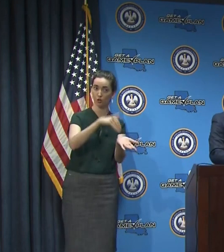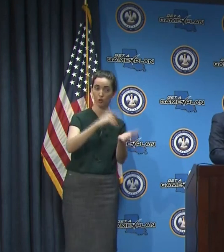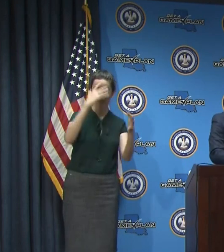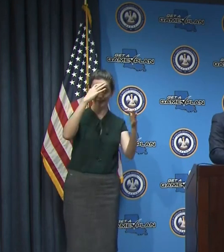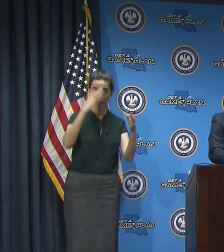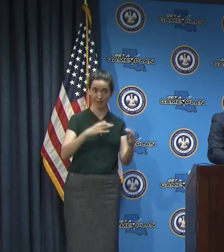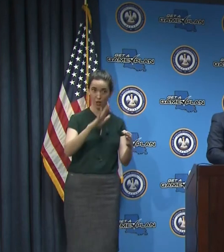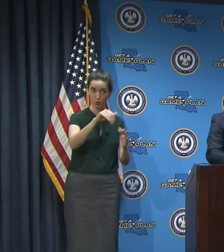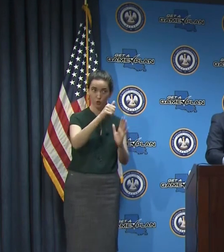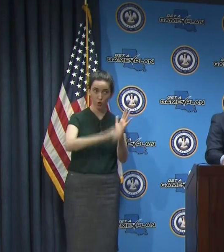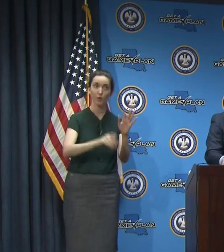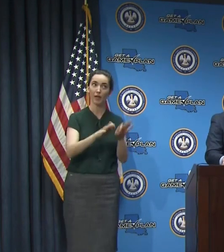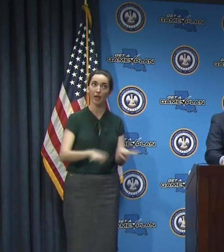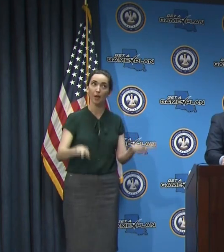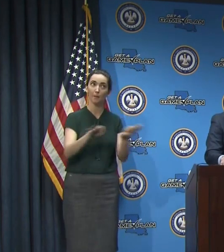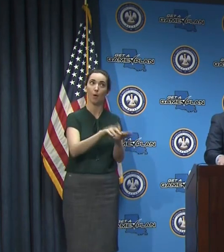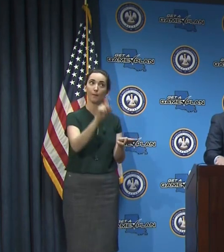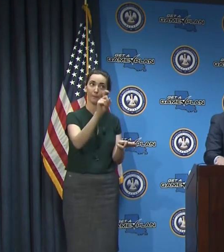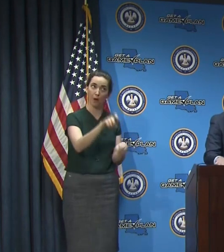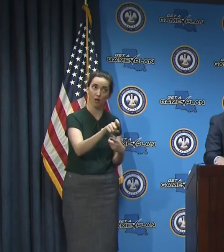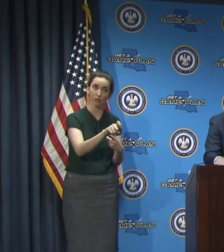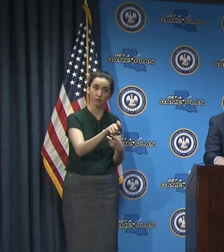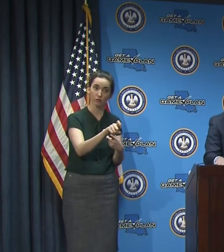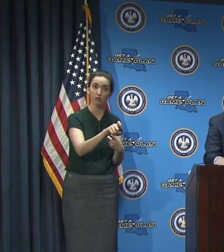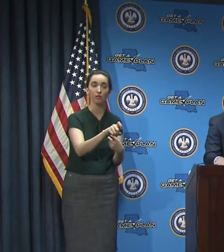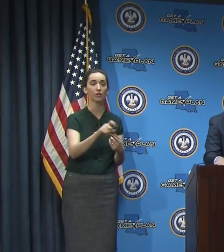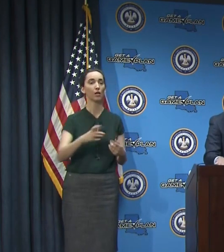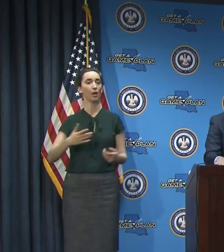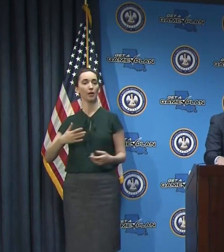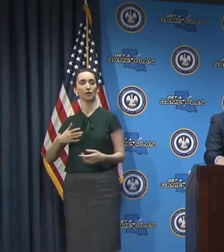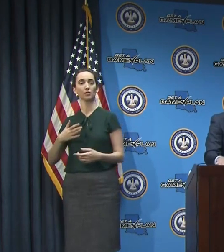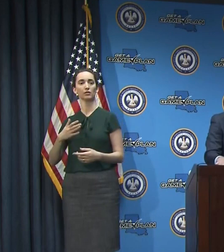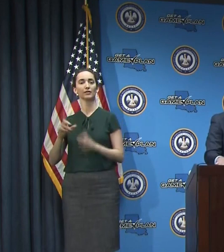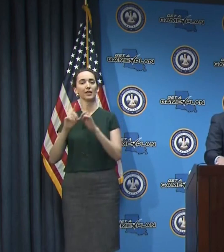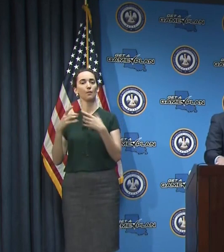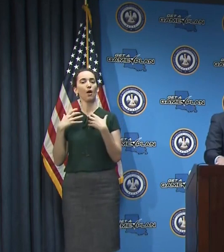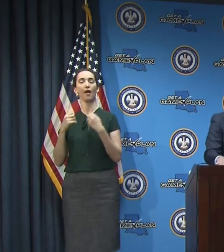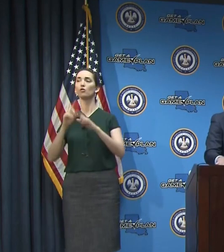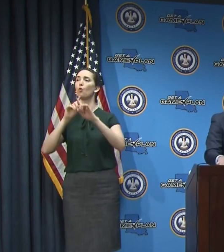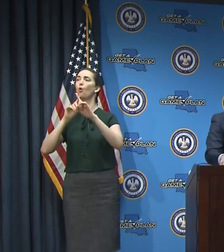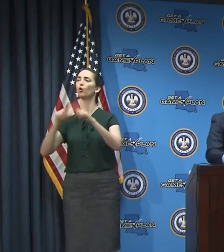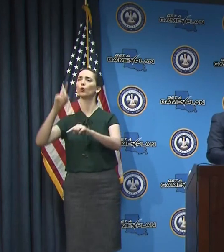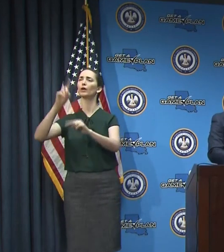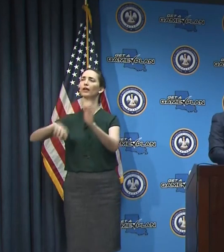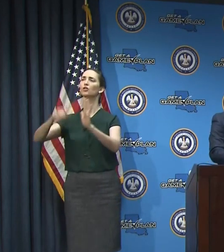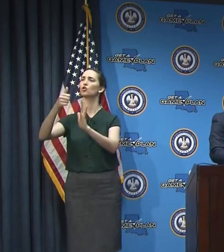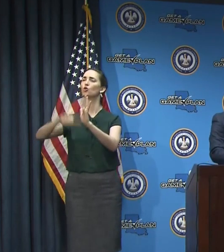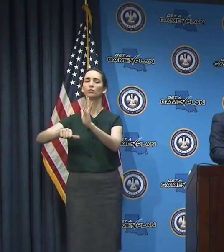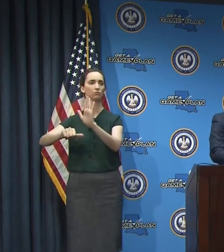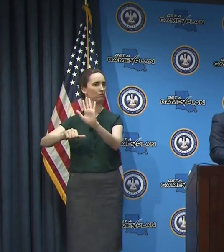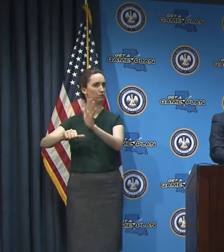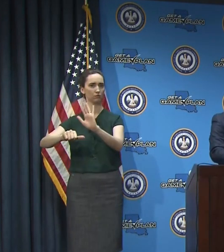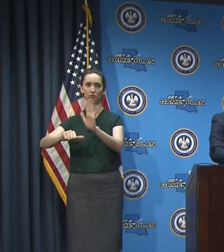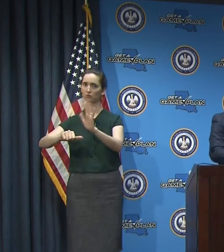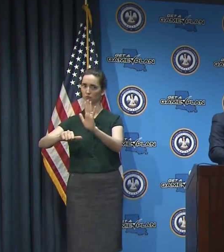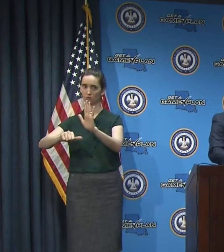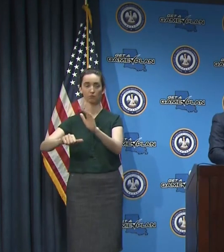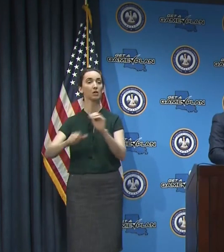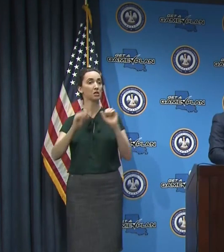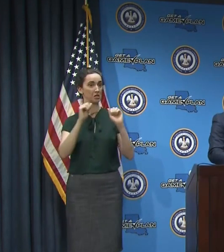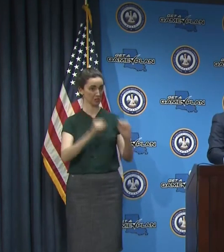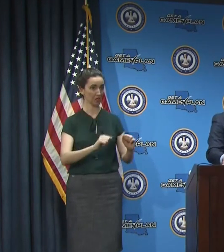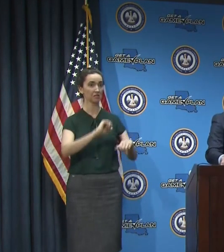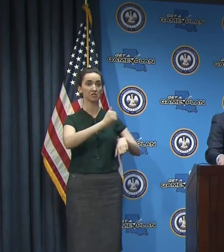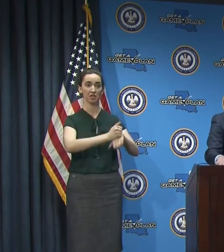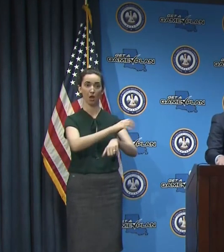necessary, there is nothing in the order that came from the Department of Health that prevents that surgery from